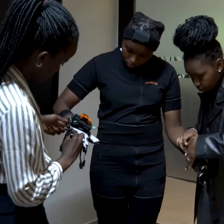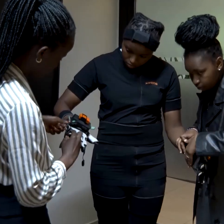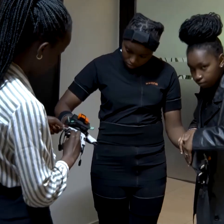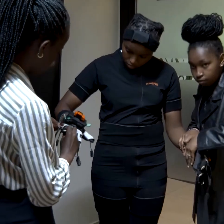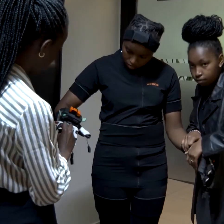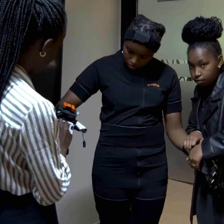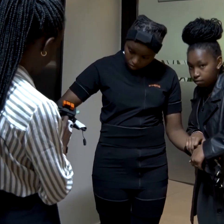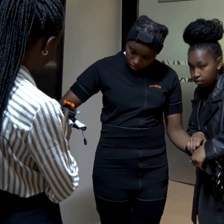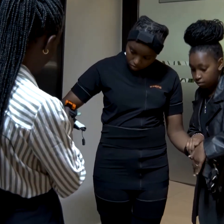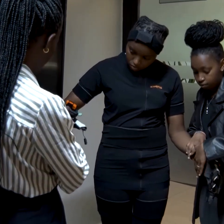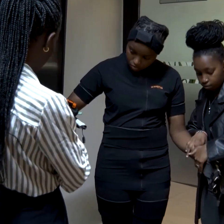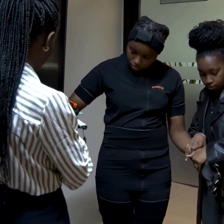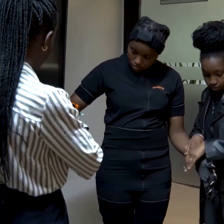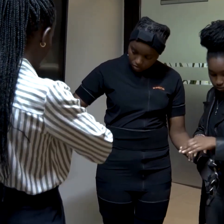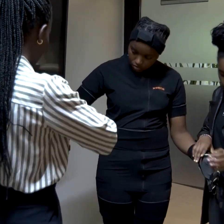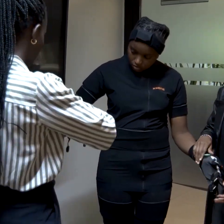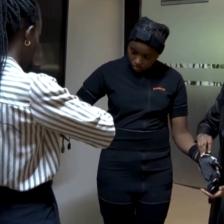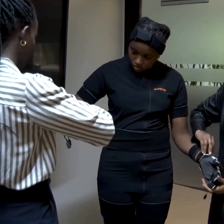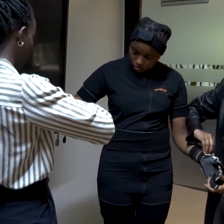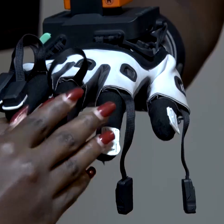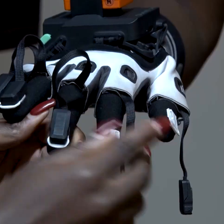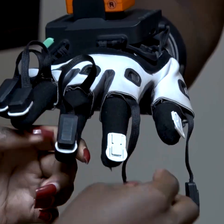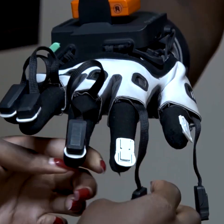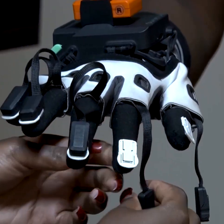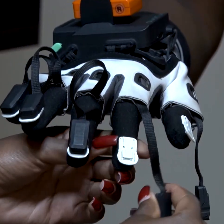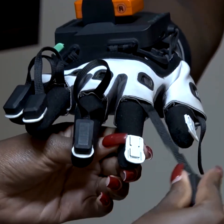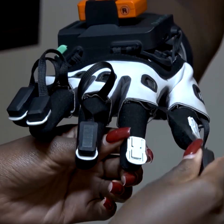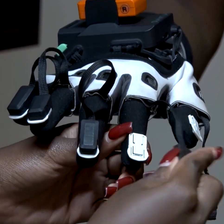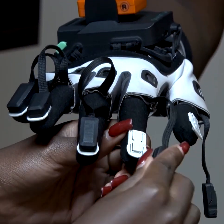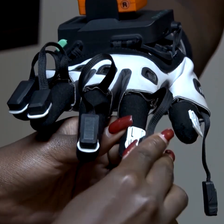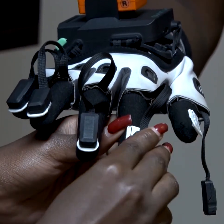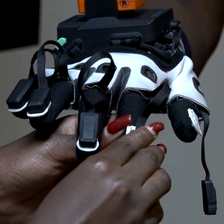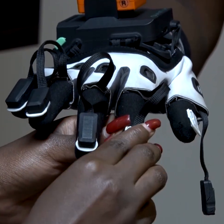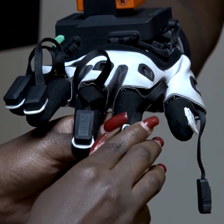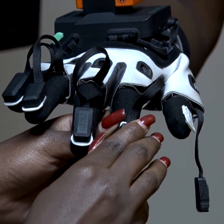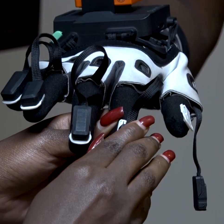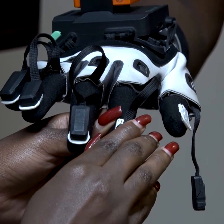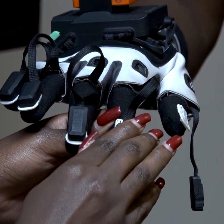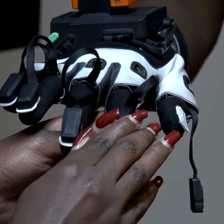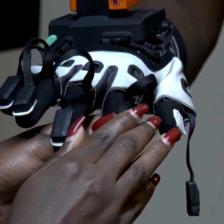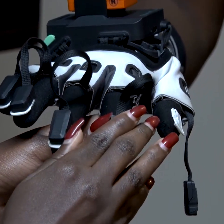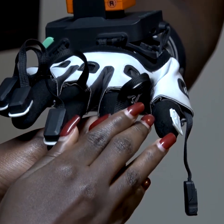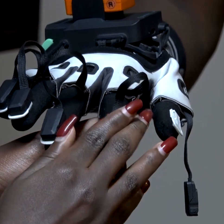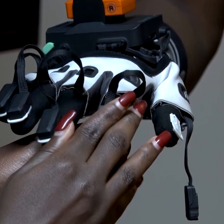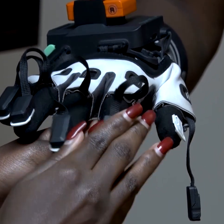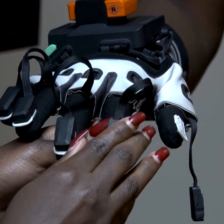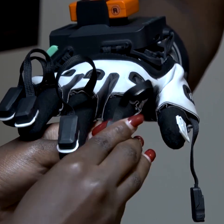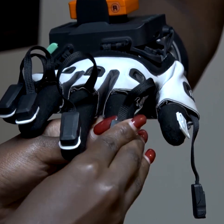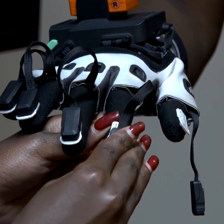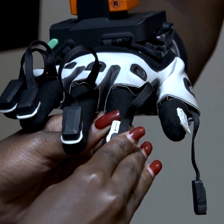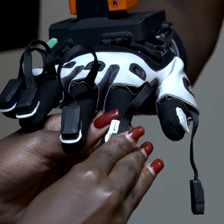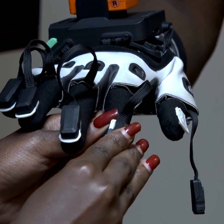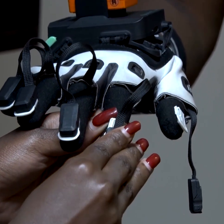Charity Eshanali, who often has to resort to lip-reading or writing notes when someone doesn't know sign language.